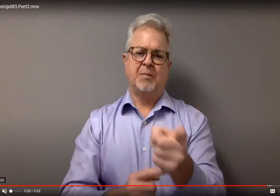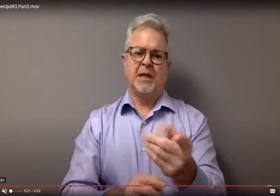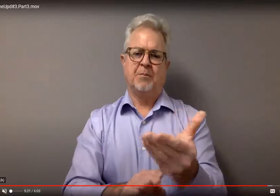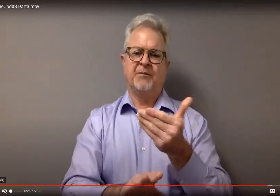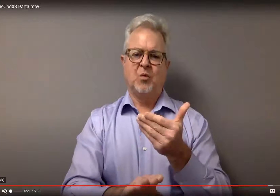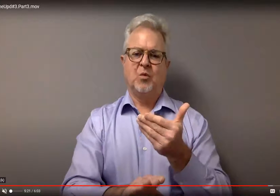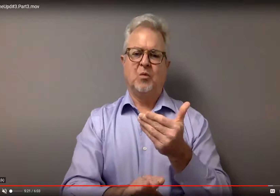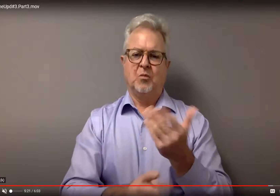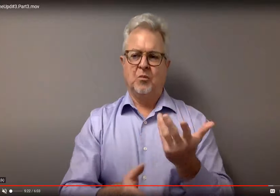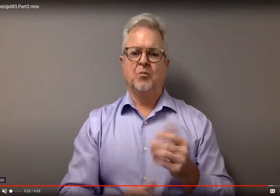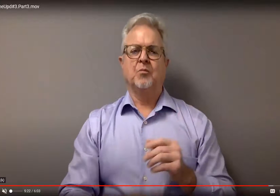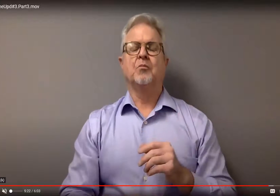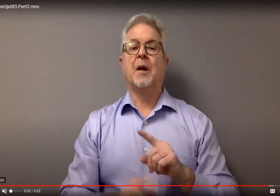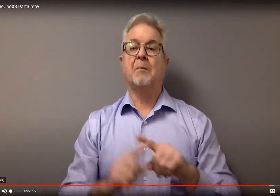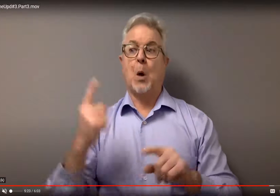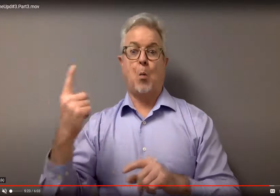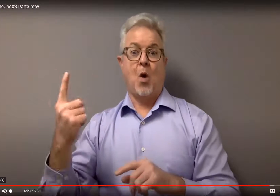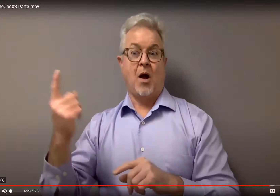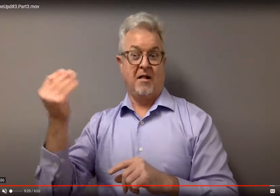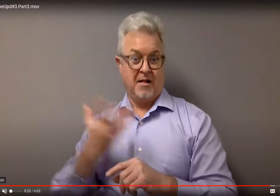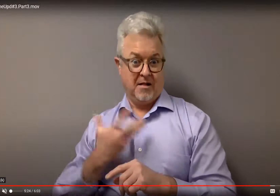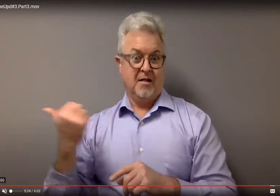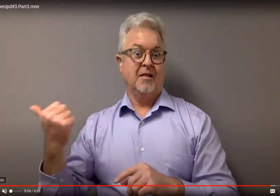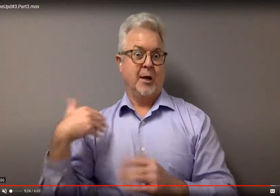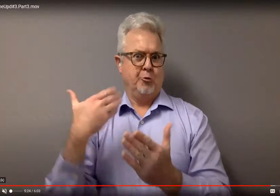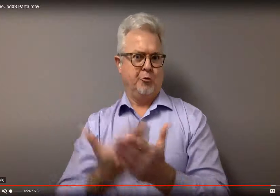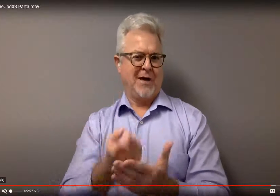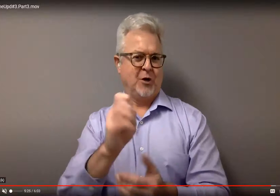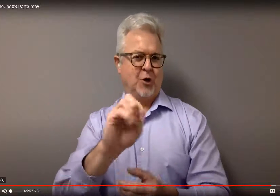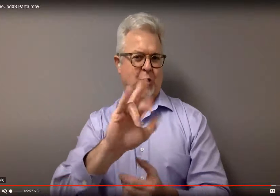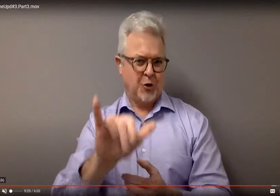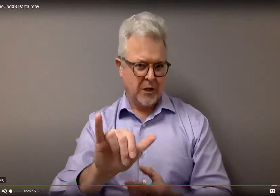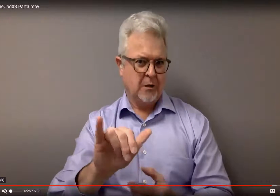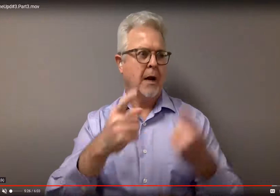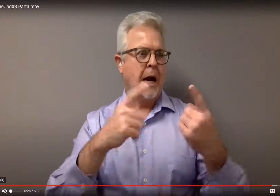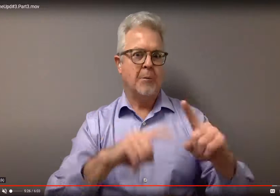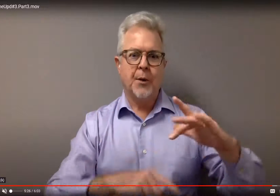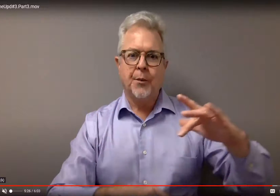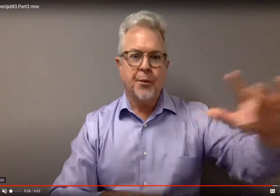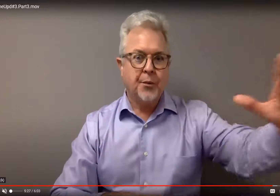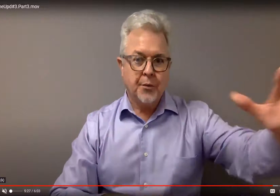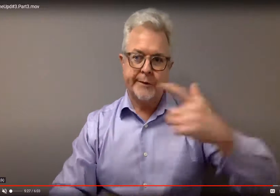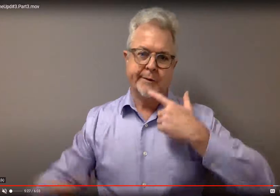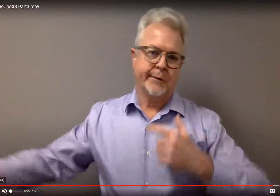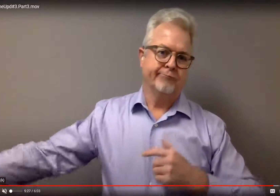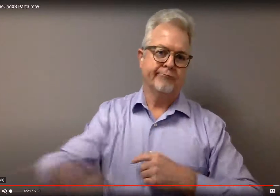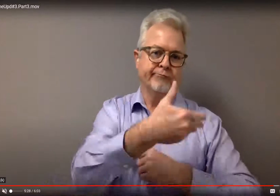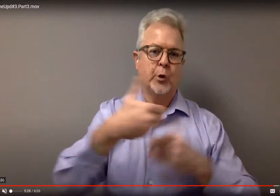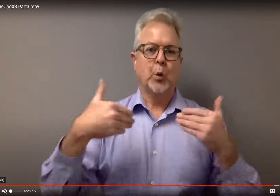So if you can just arrive 15 minutes before, that would be helpful. I did have one person tell me that they arrived